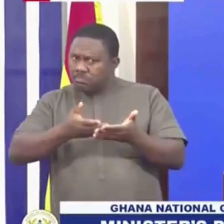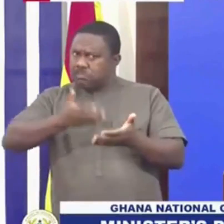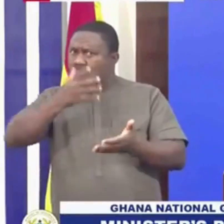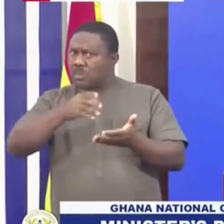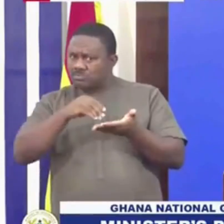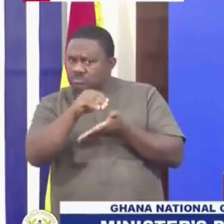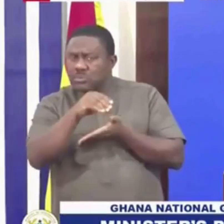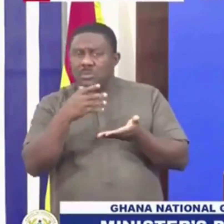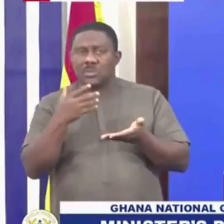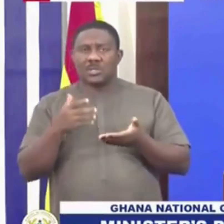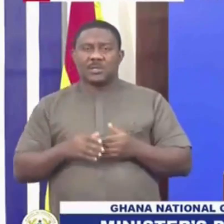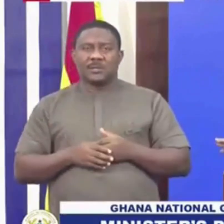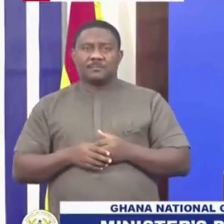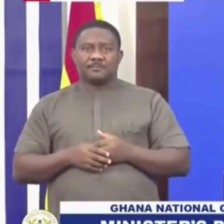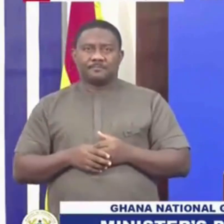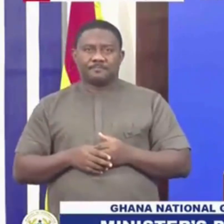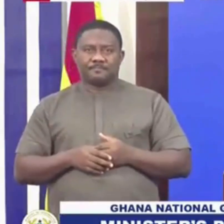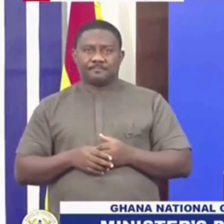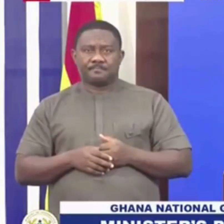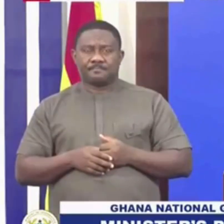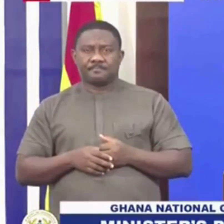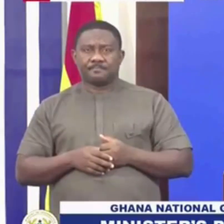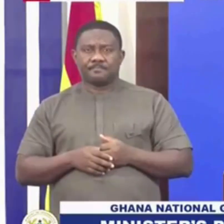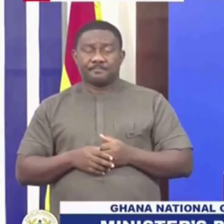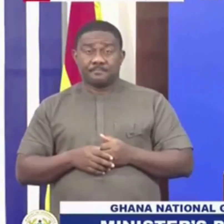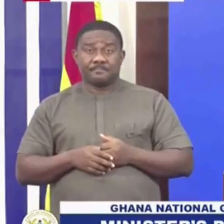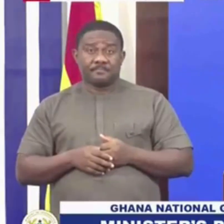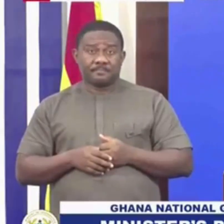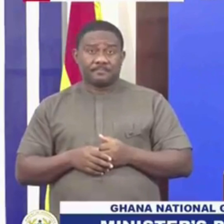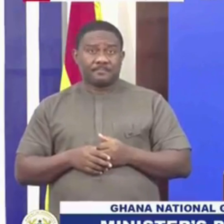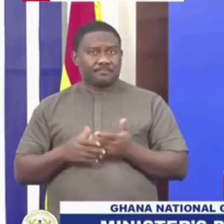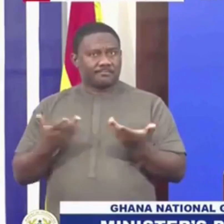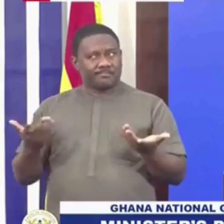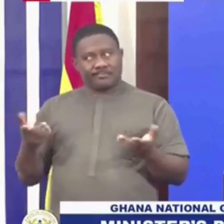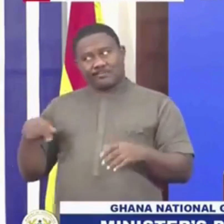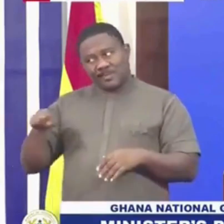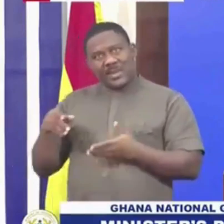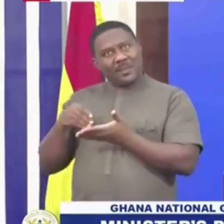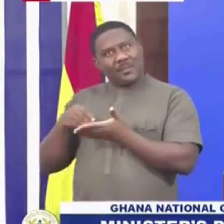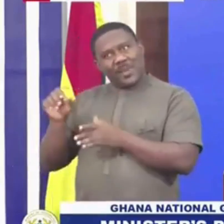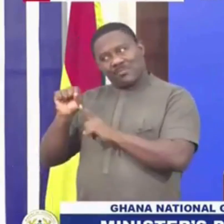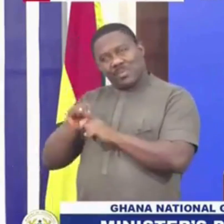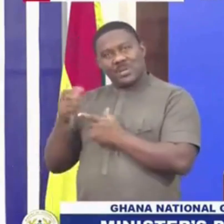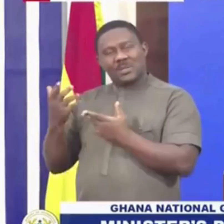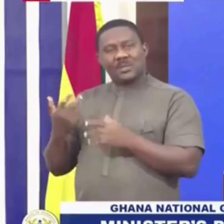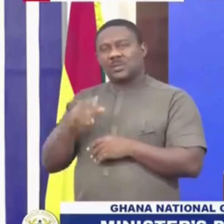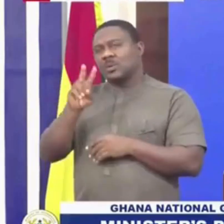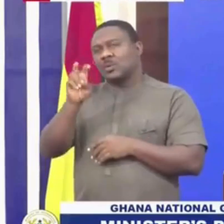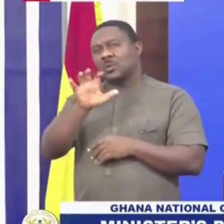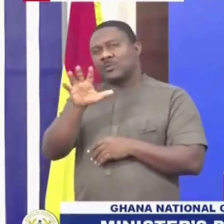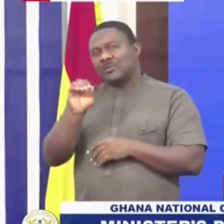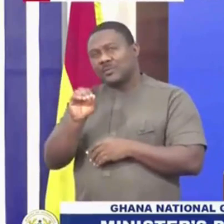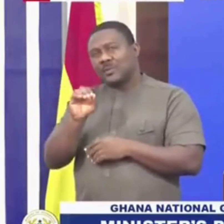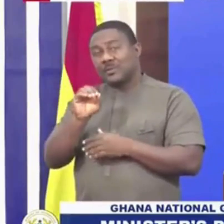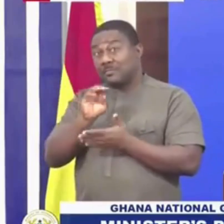that burden we can, I call it shelf. Because we were paying our people anyways. So about 250 million US